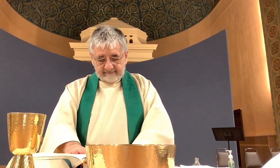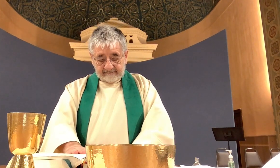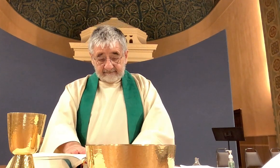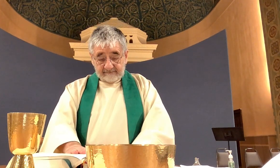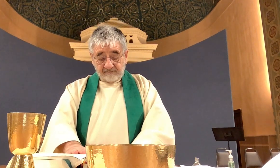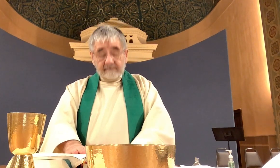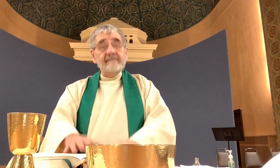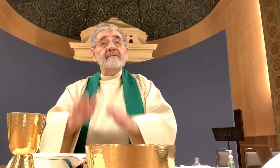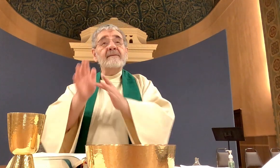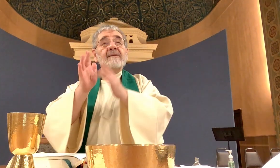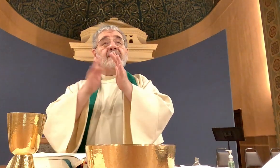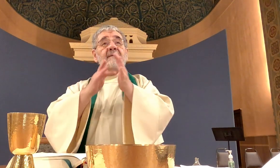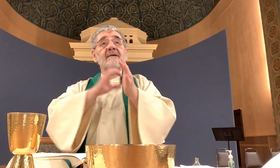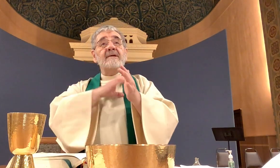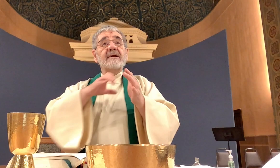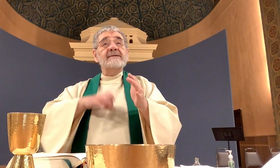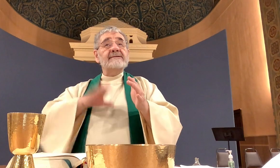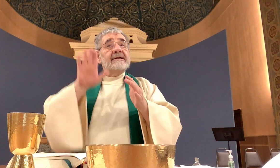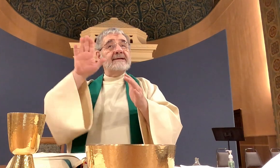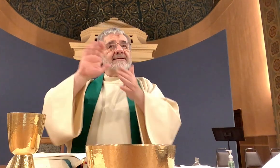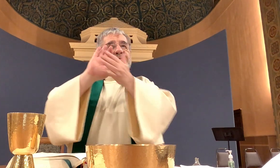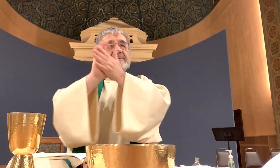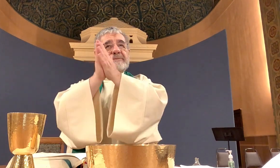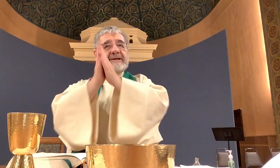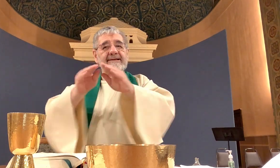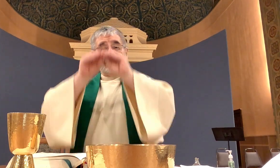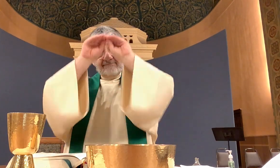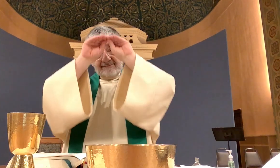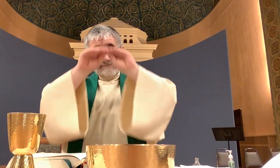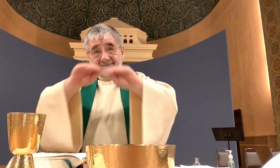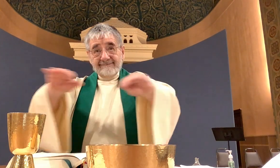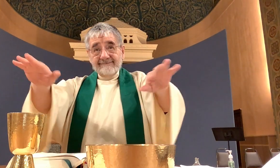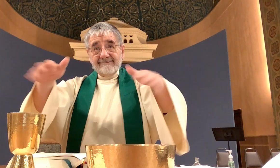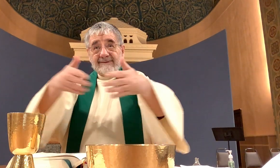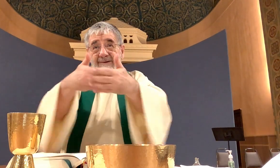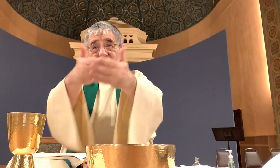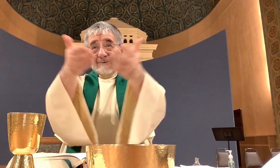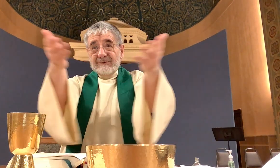may the peace of christ be with you all and with your spirit